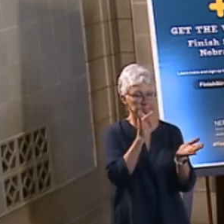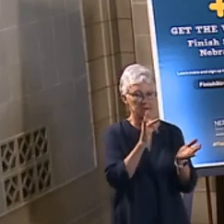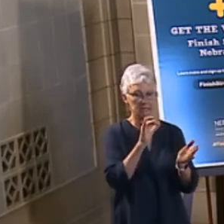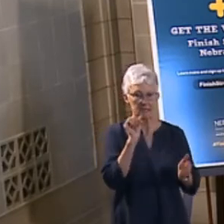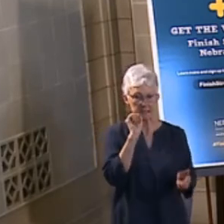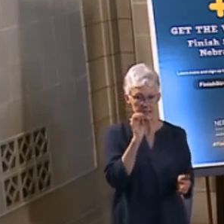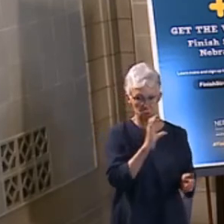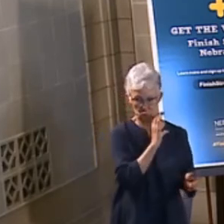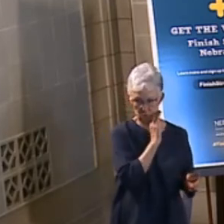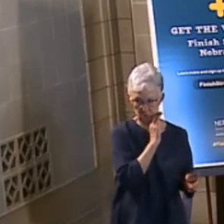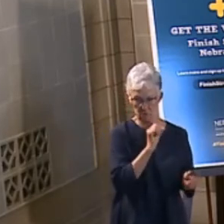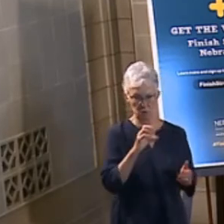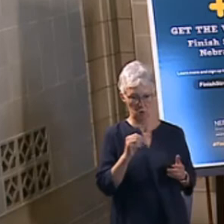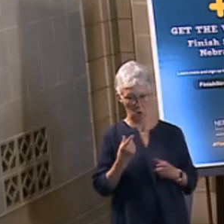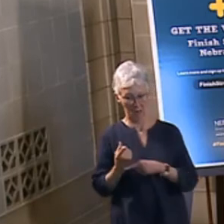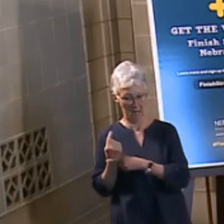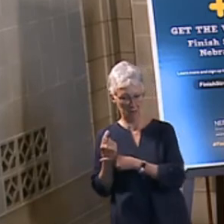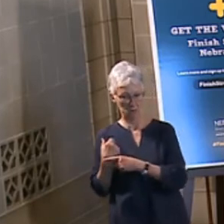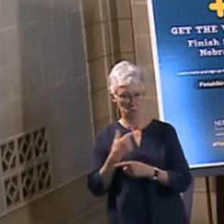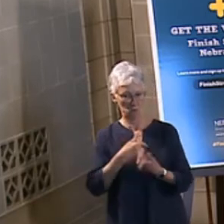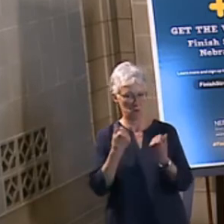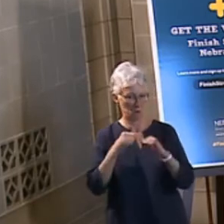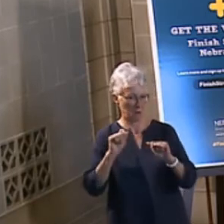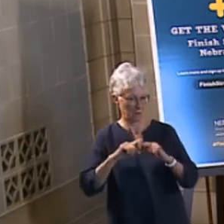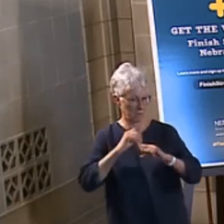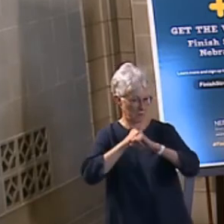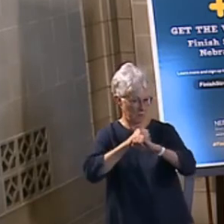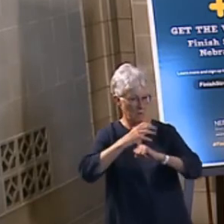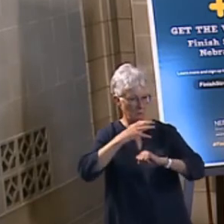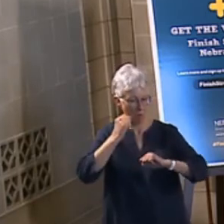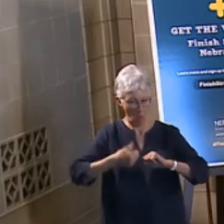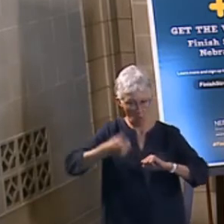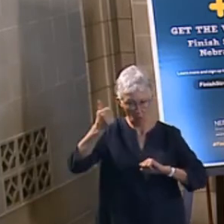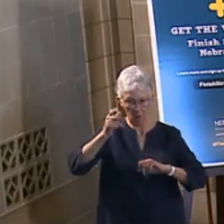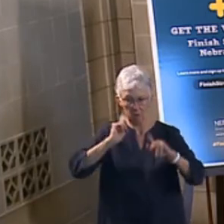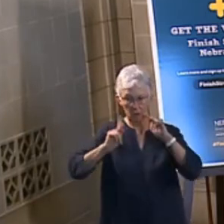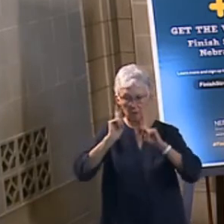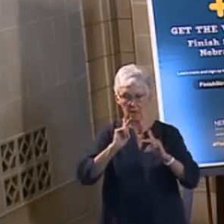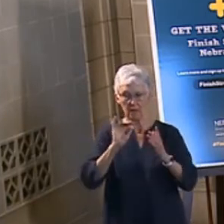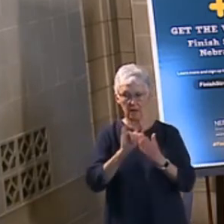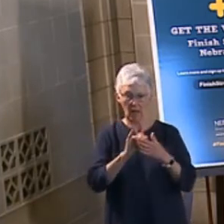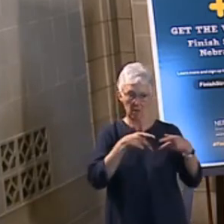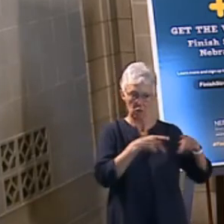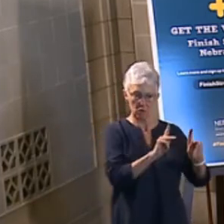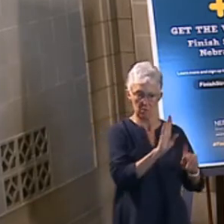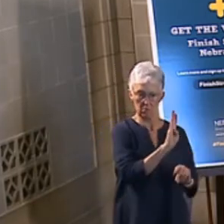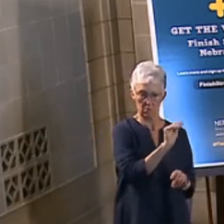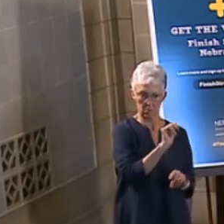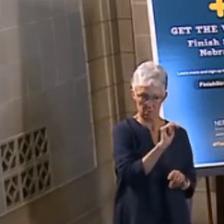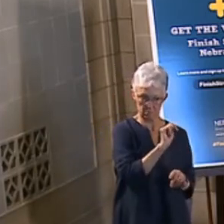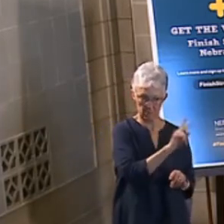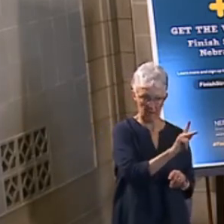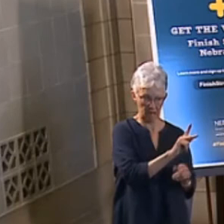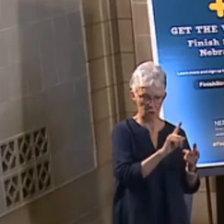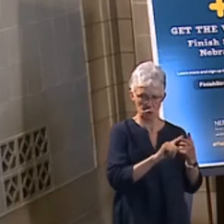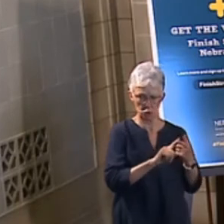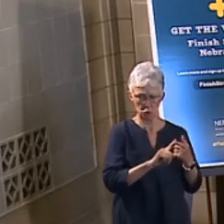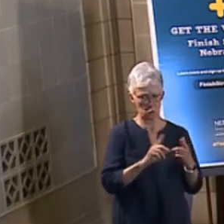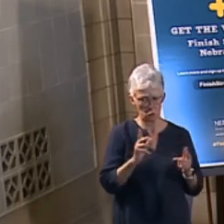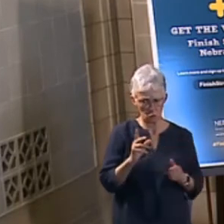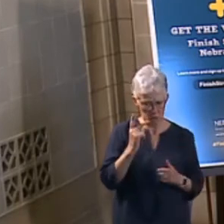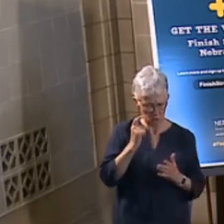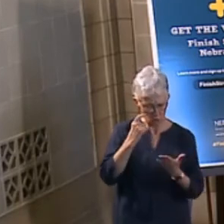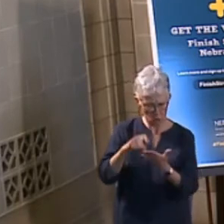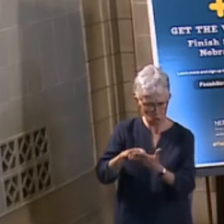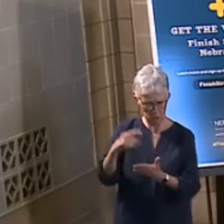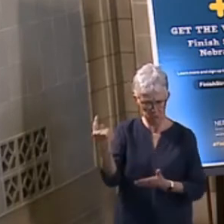protecting our older Nebraskans with the passage of a bill that allowed banks to be able to intercede when they believe that a senior was